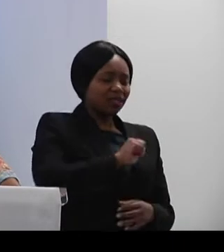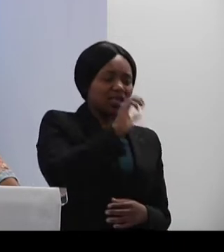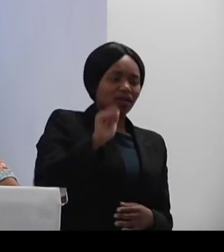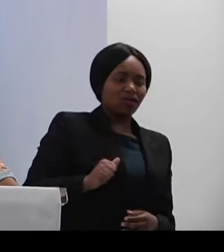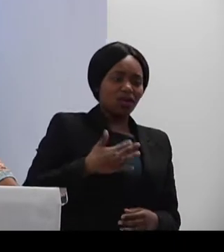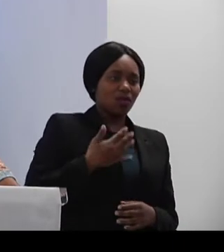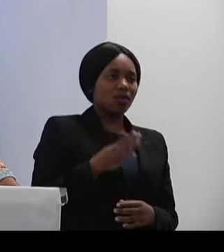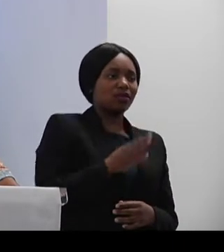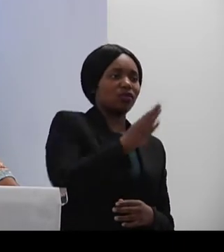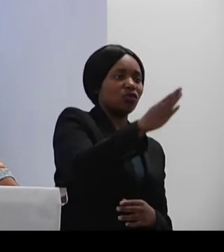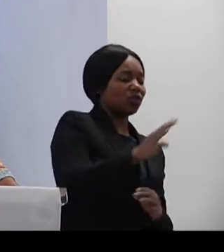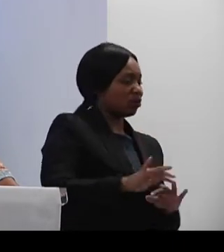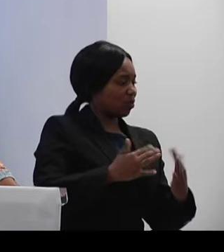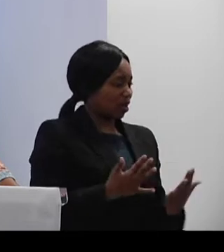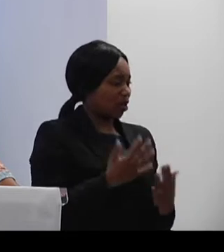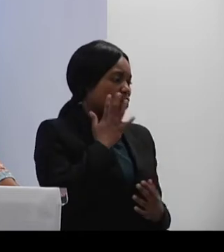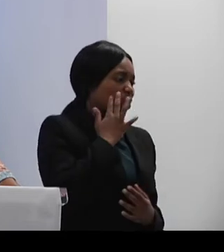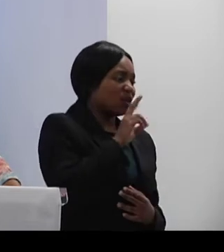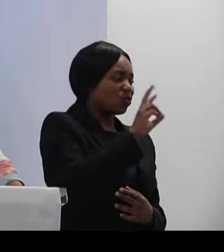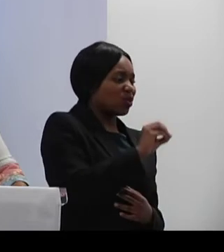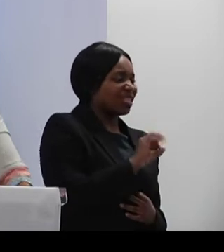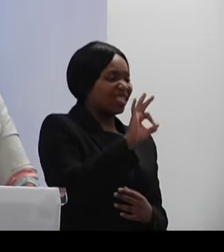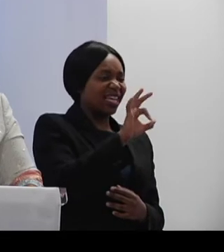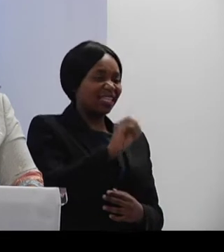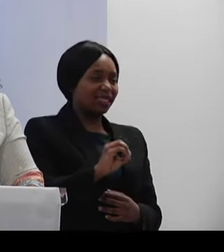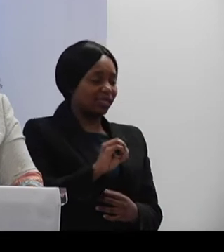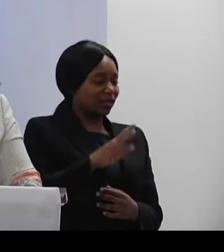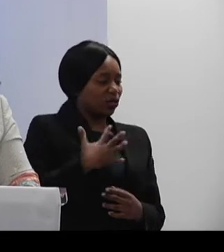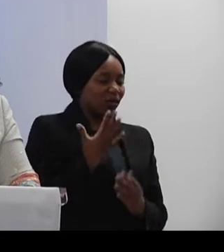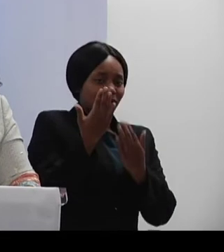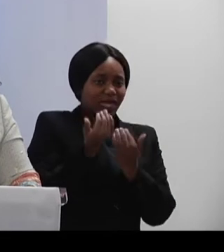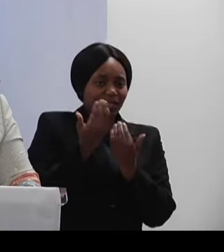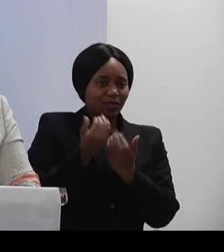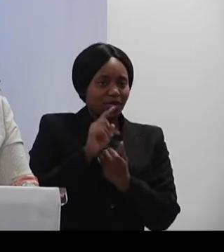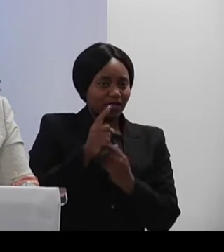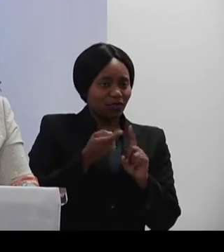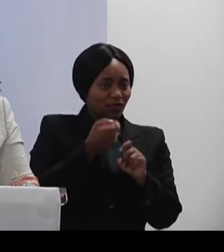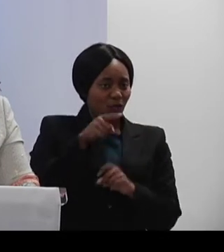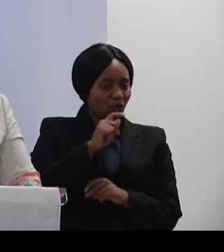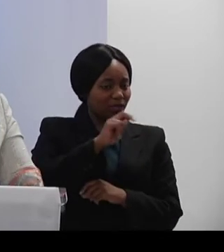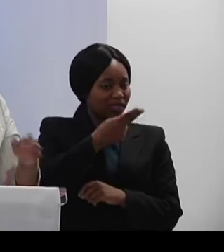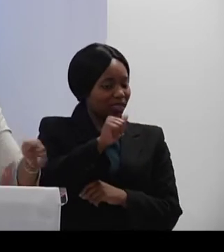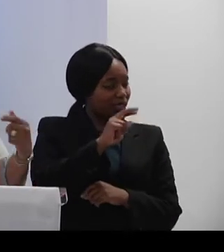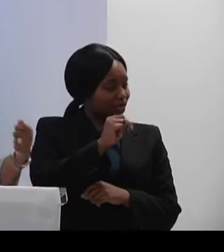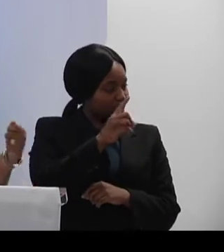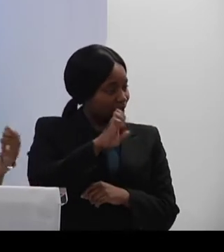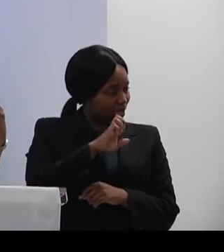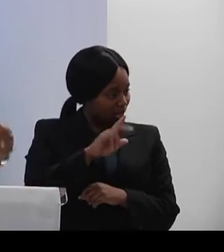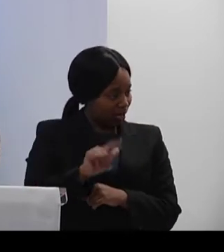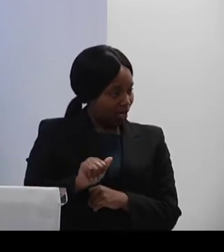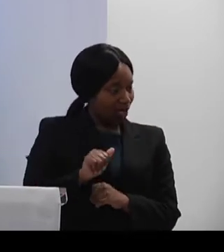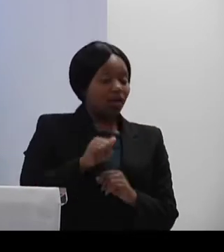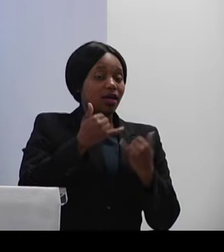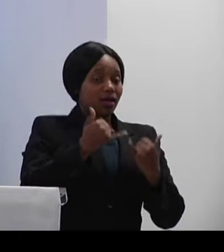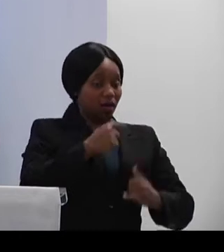Africa we want in 2030 and what do we expect from Tandeka in 2030. Our input